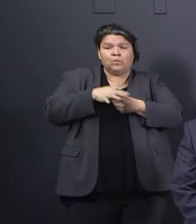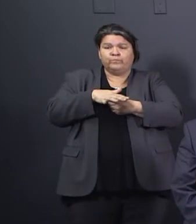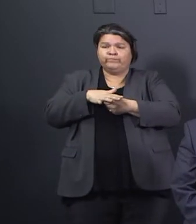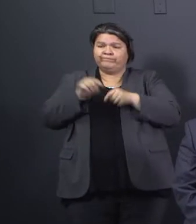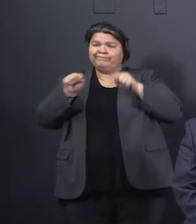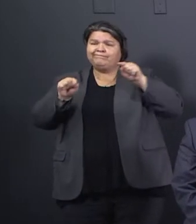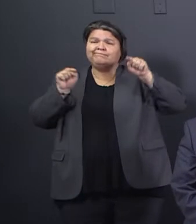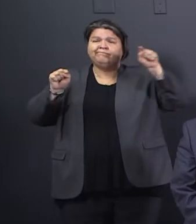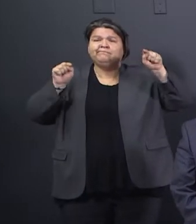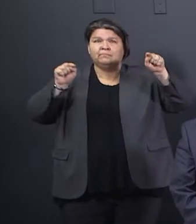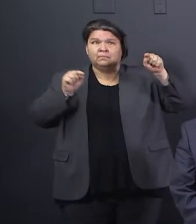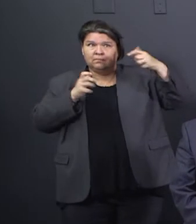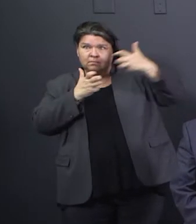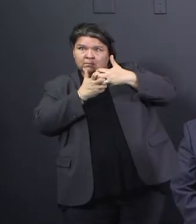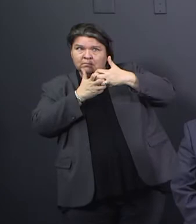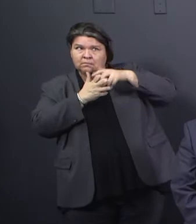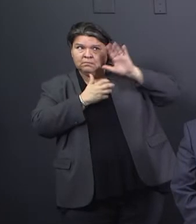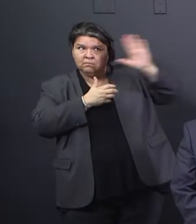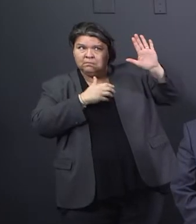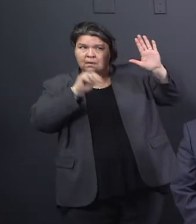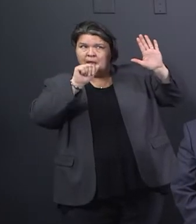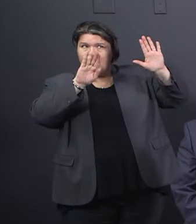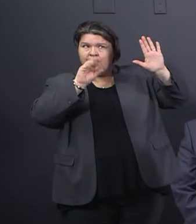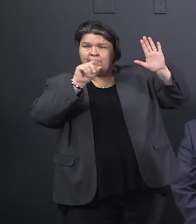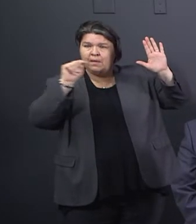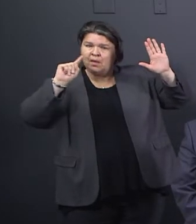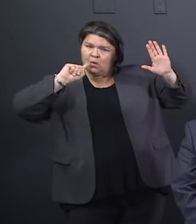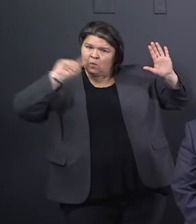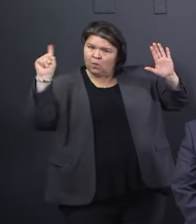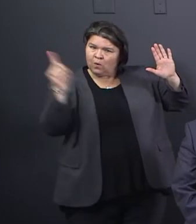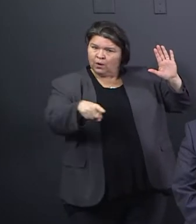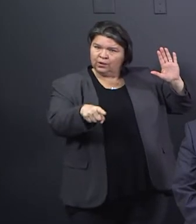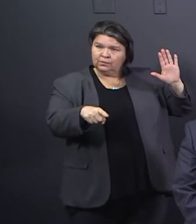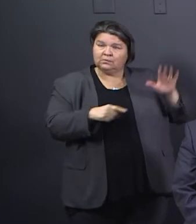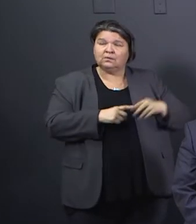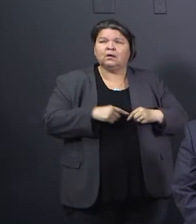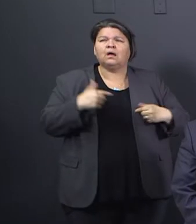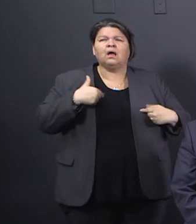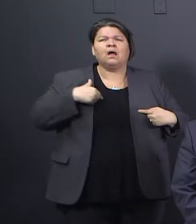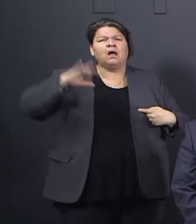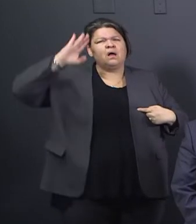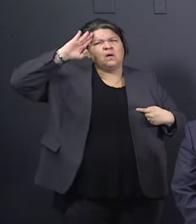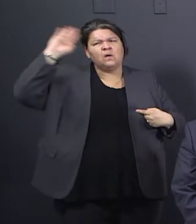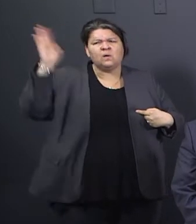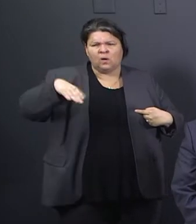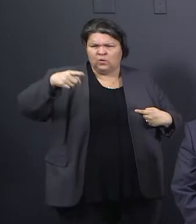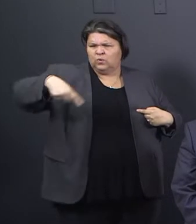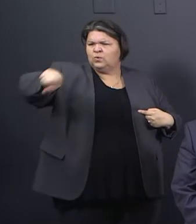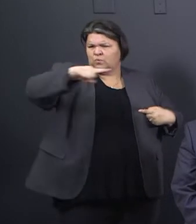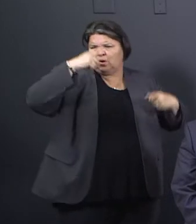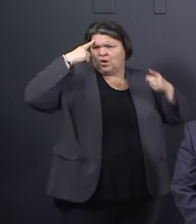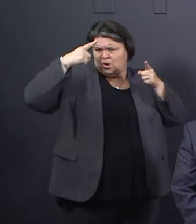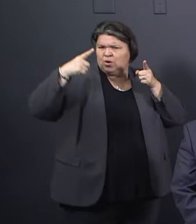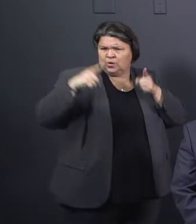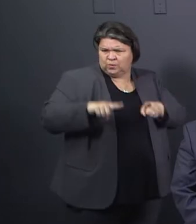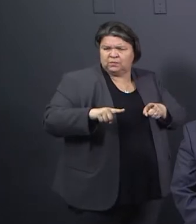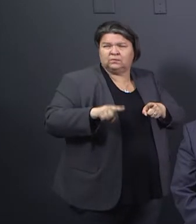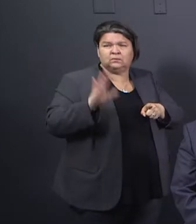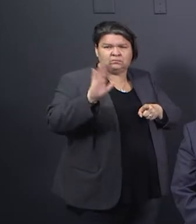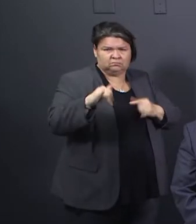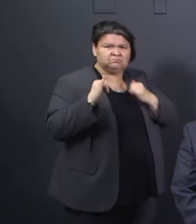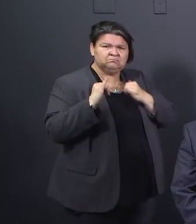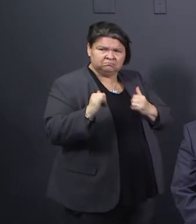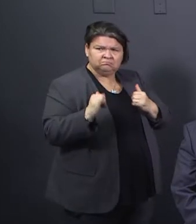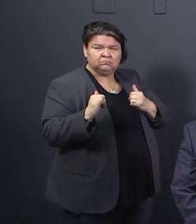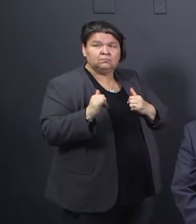that we do that. And I know all of y'all will agree with me how critical it is that people comply. There's still issue in the parks, still